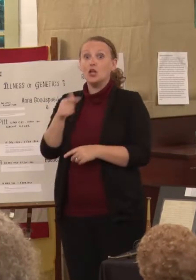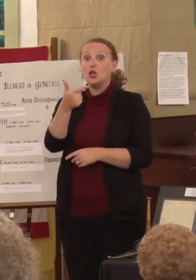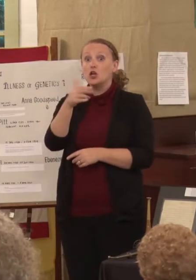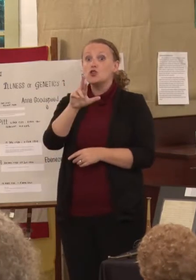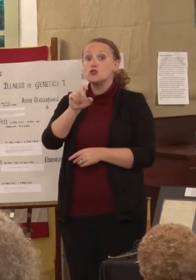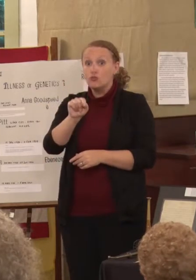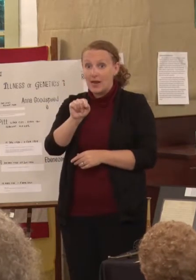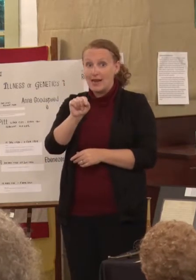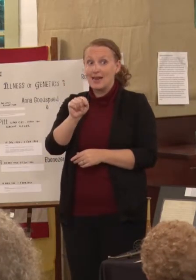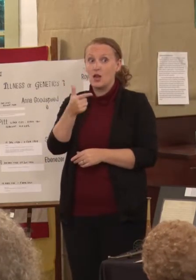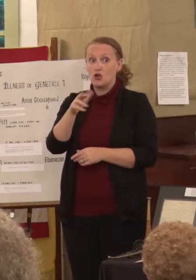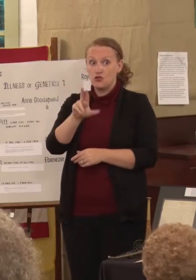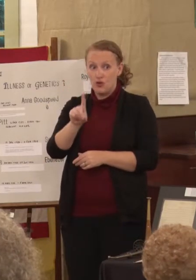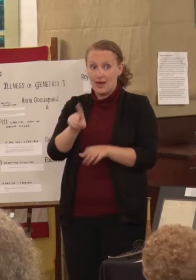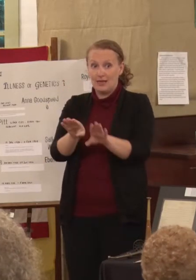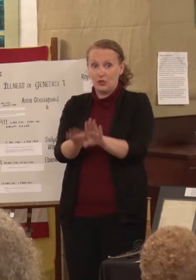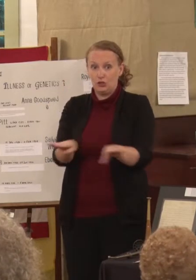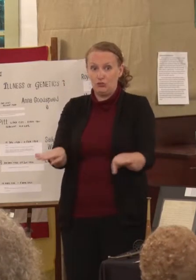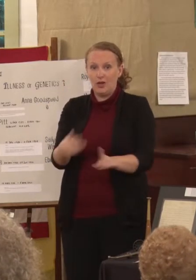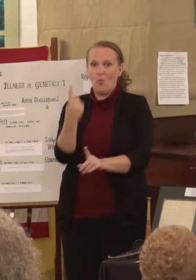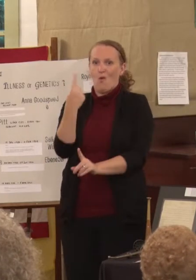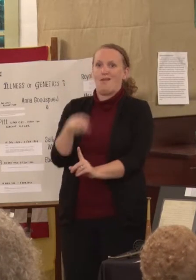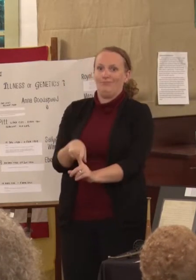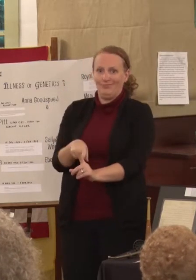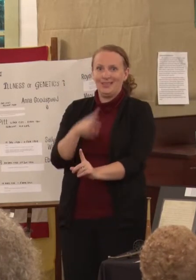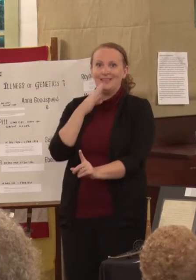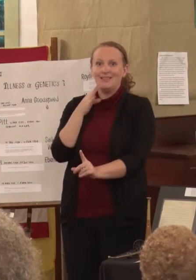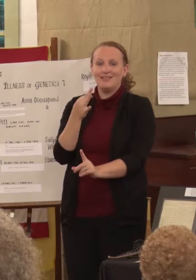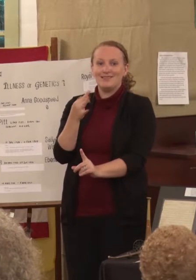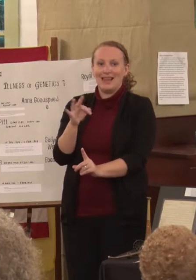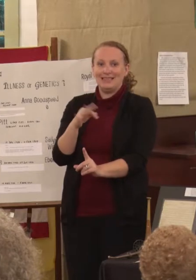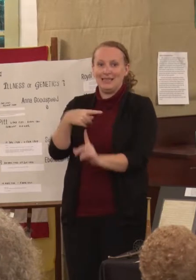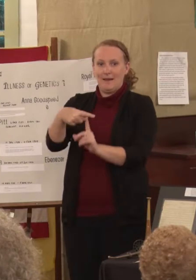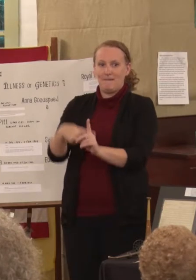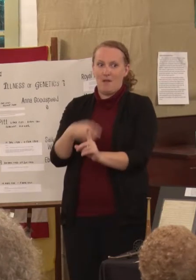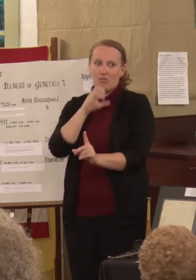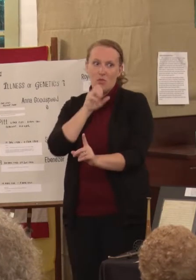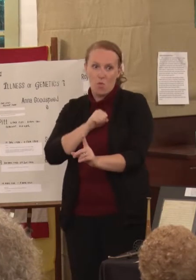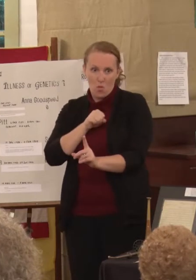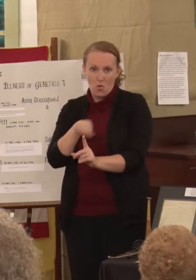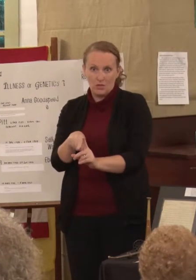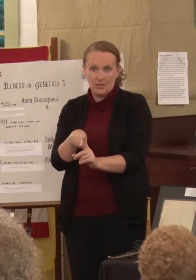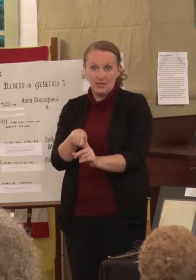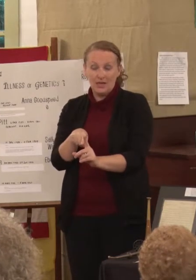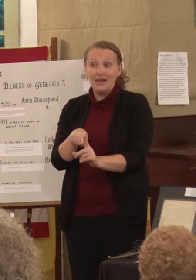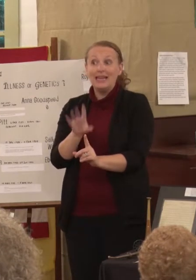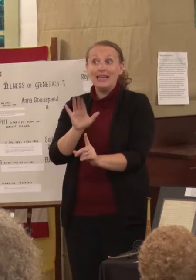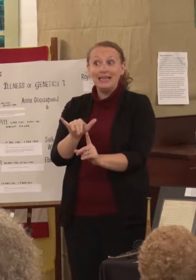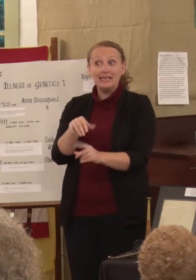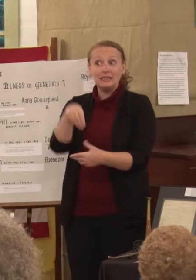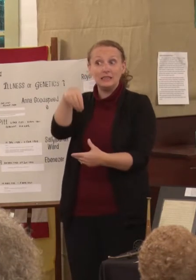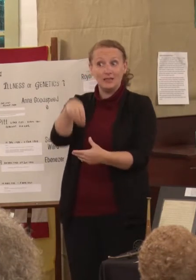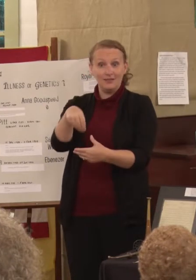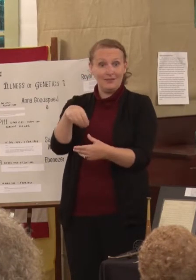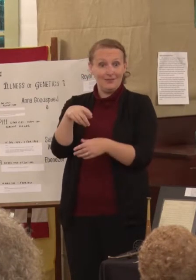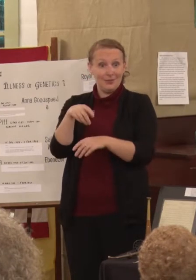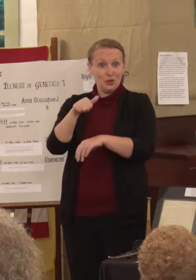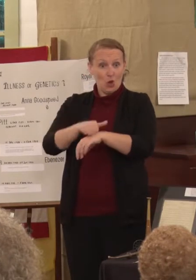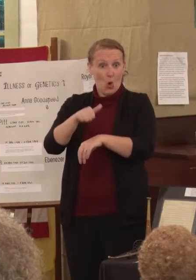was a 19-month-old. And his gravestone told me he was deaf. So as we cleaned the gravestone,